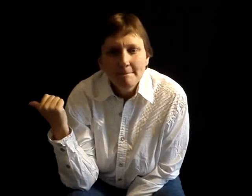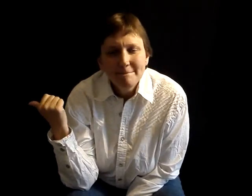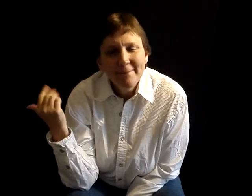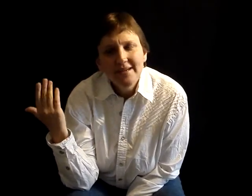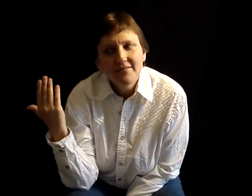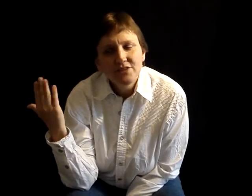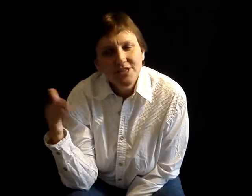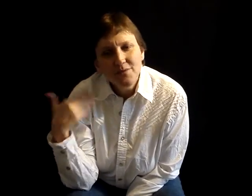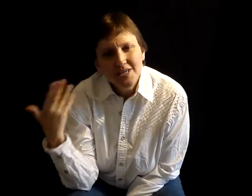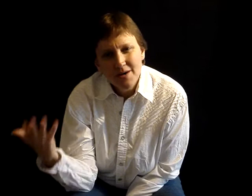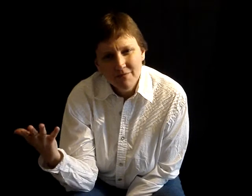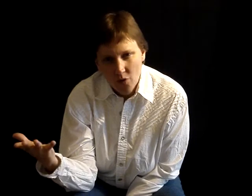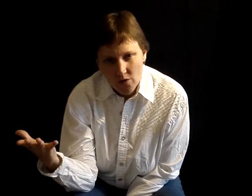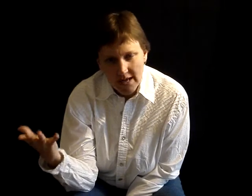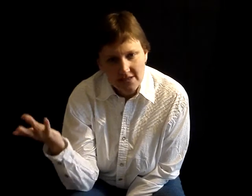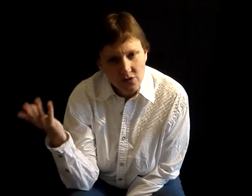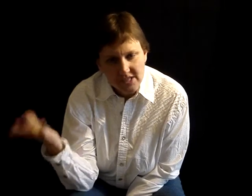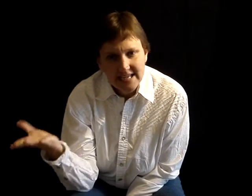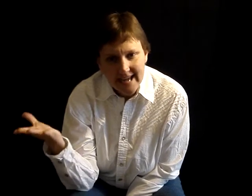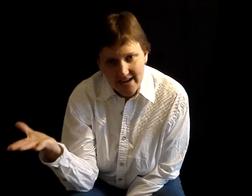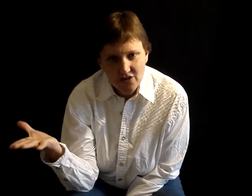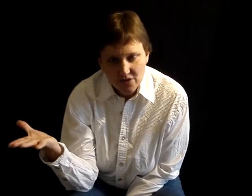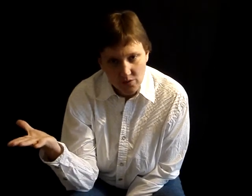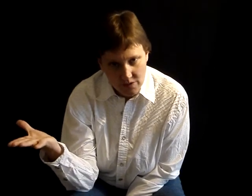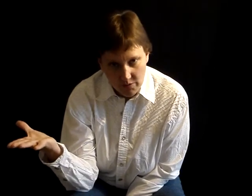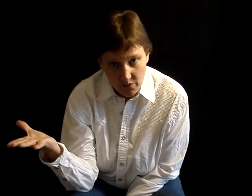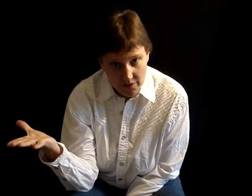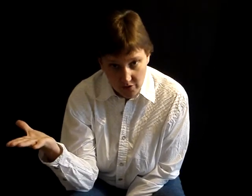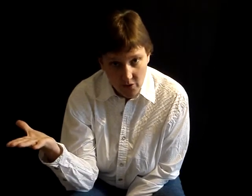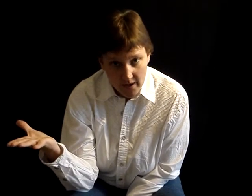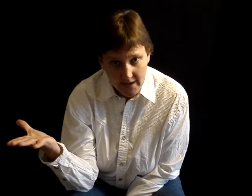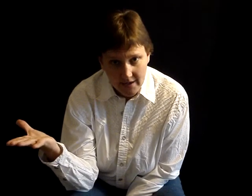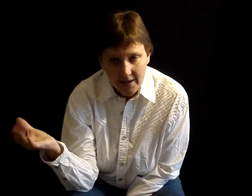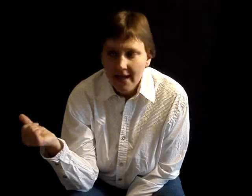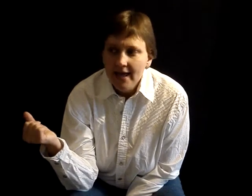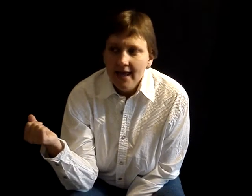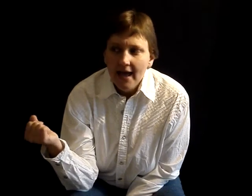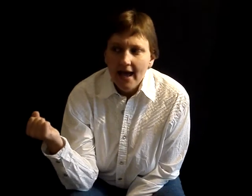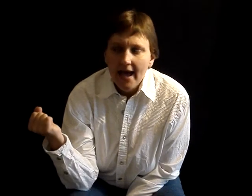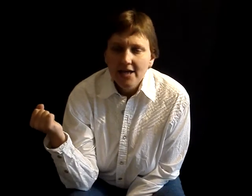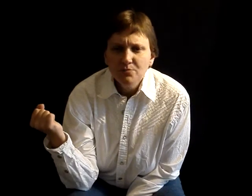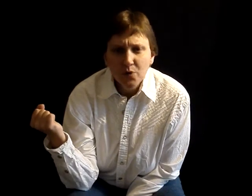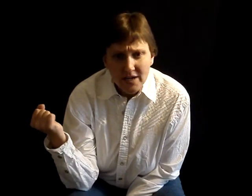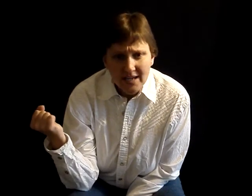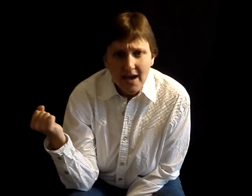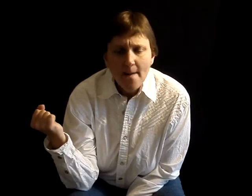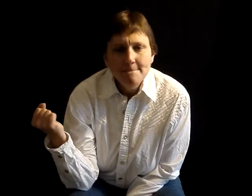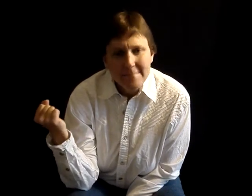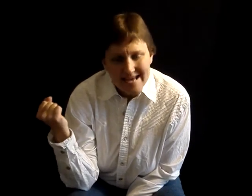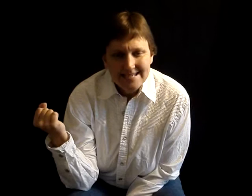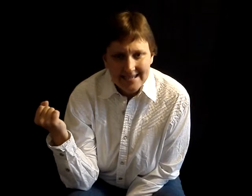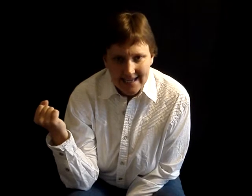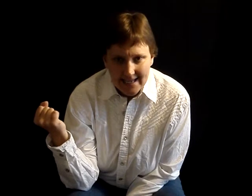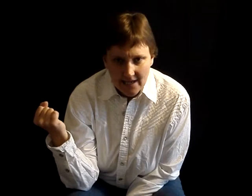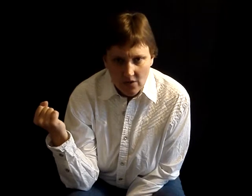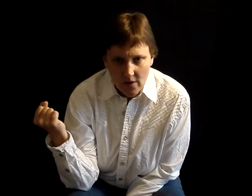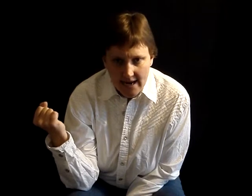But for someone to come forward, like the Christine Anderson whistleblower in New York, is pretty amazing, right?